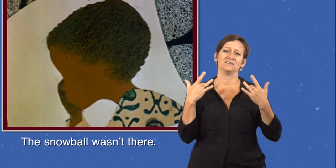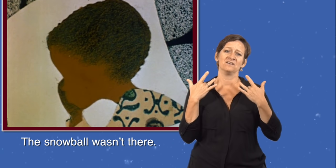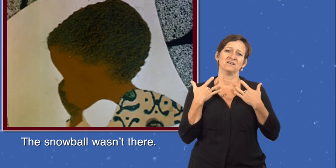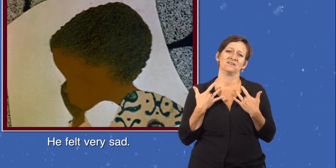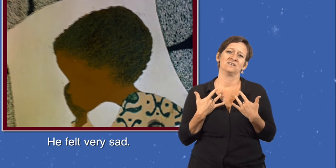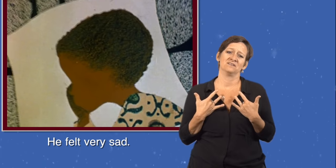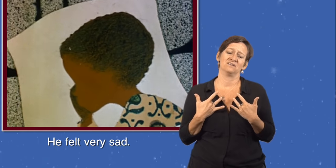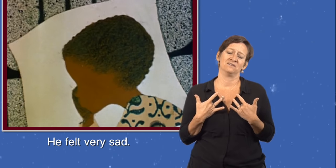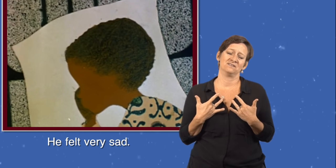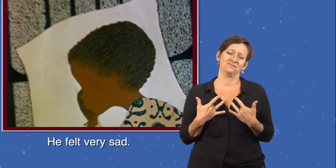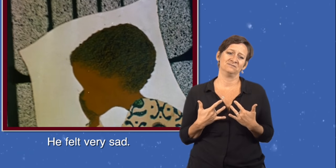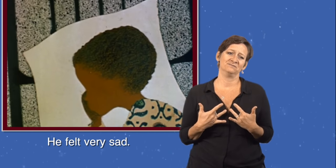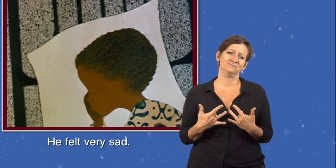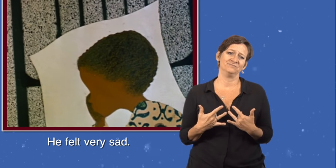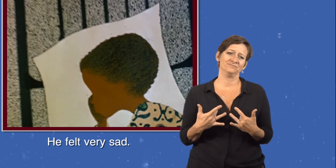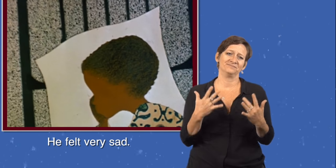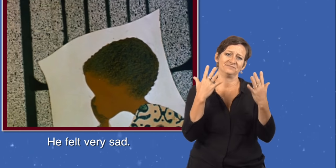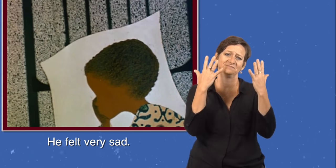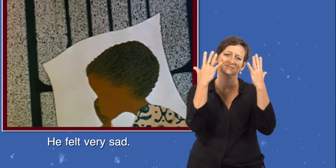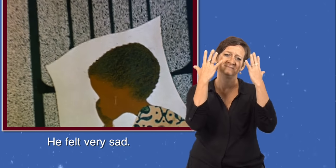He felt very sad.